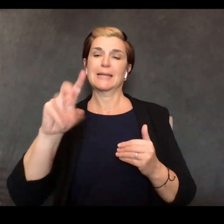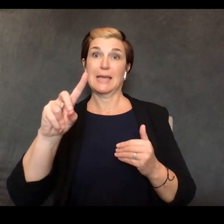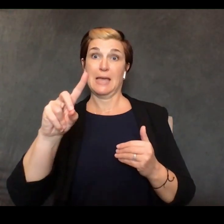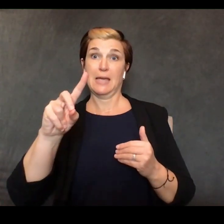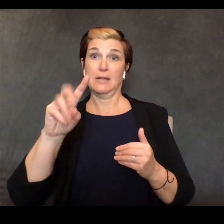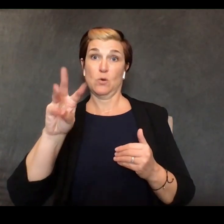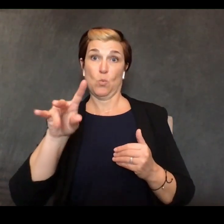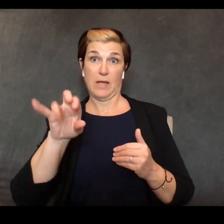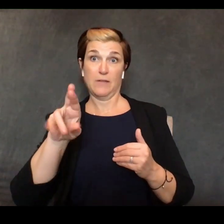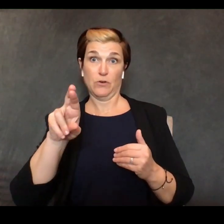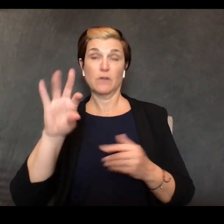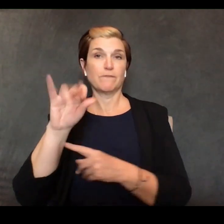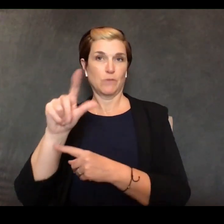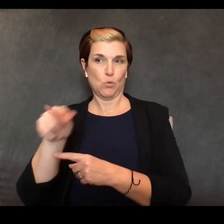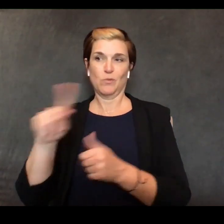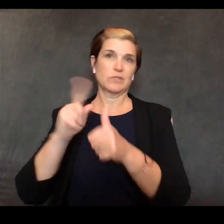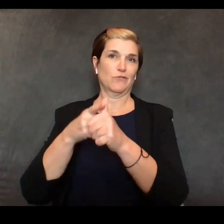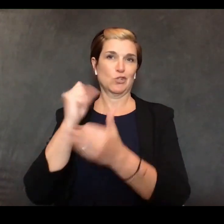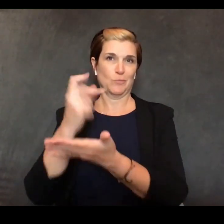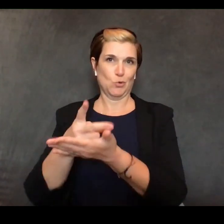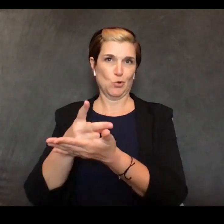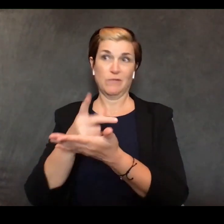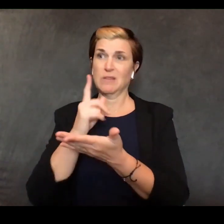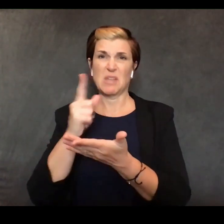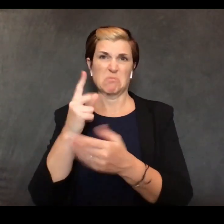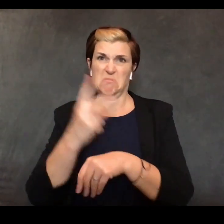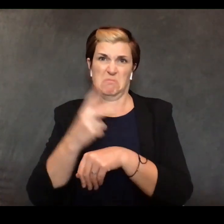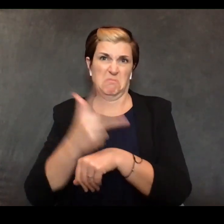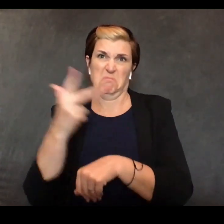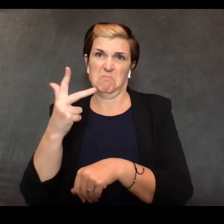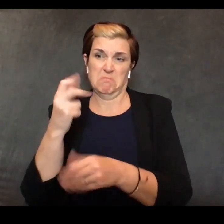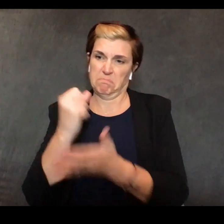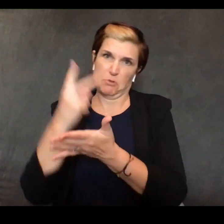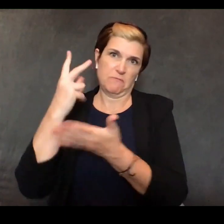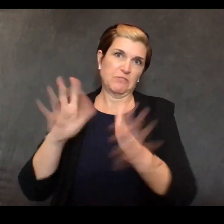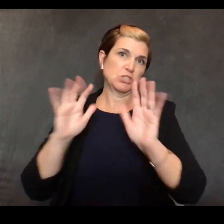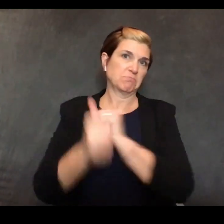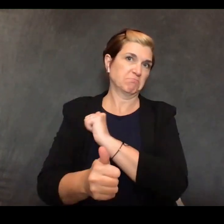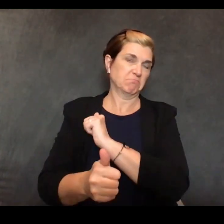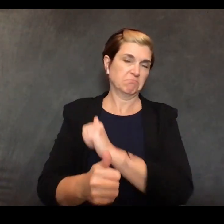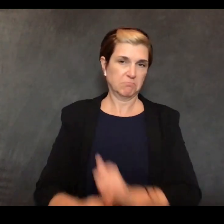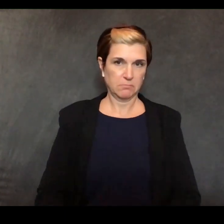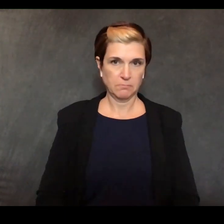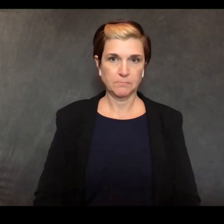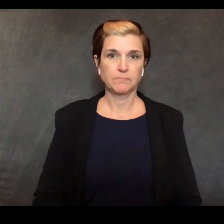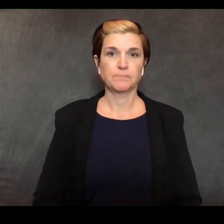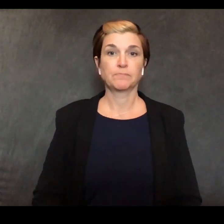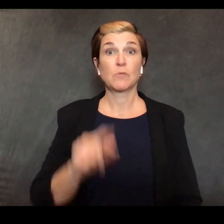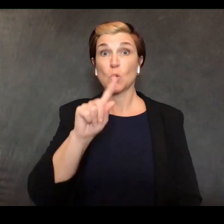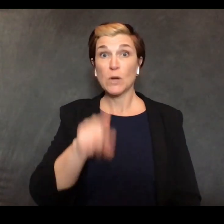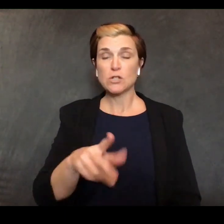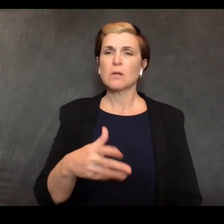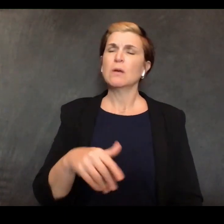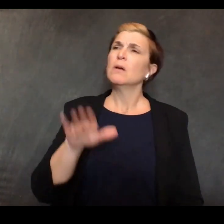do that in a matter of days thank you any questions please where do you see your citizens go for instructions on how to do the telehealth